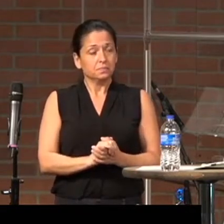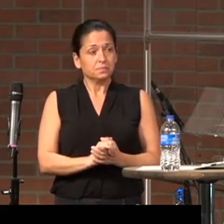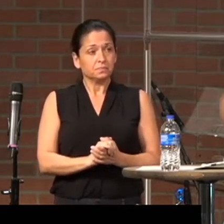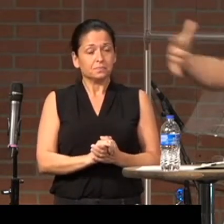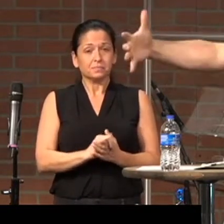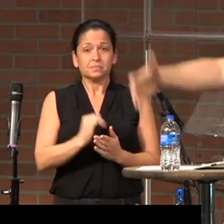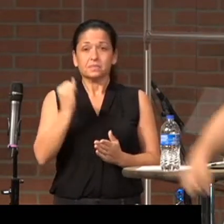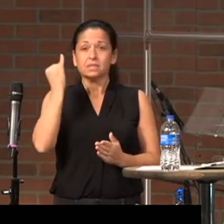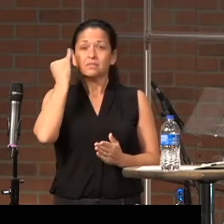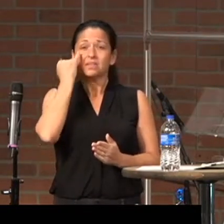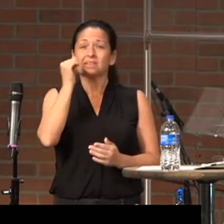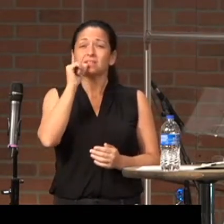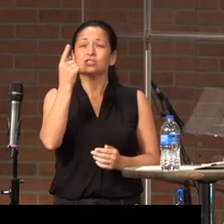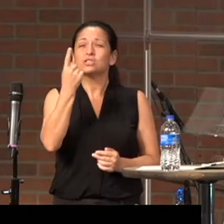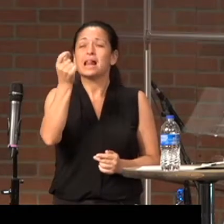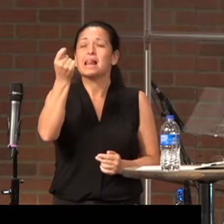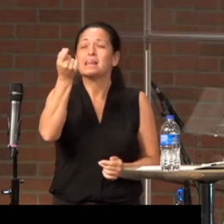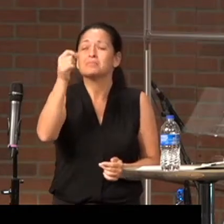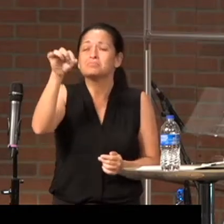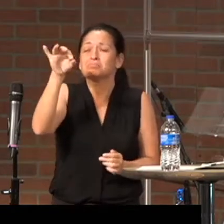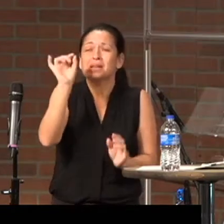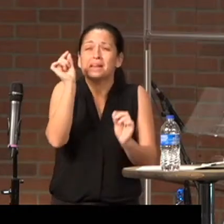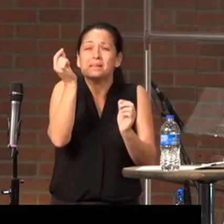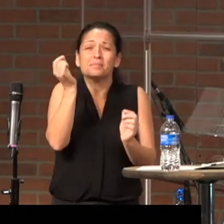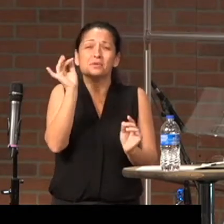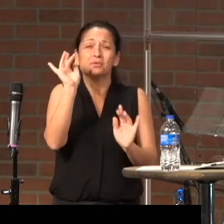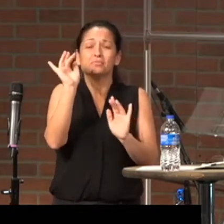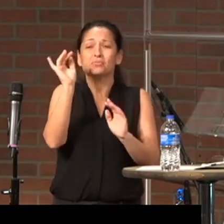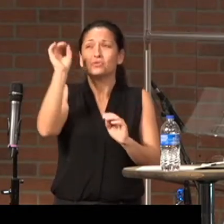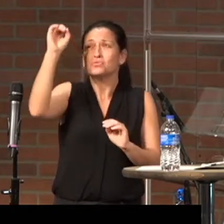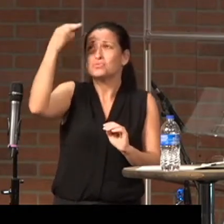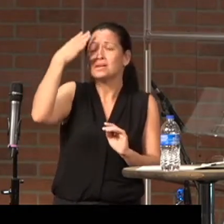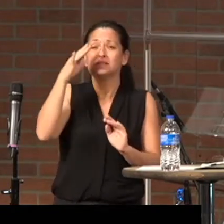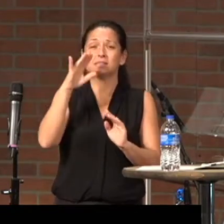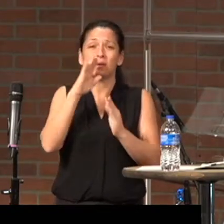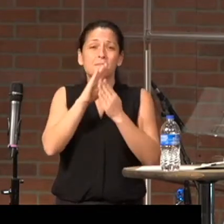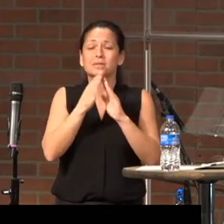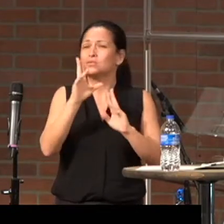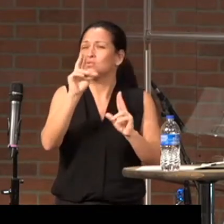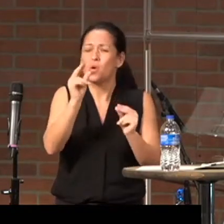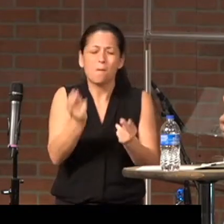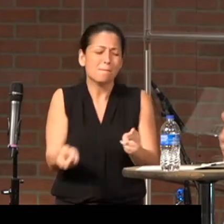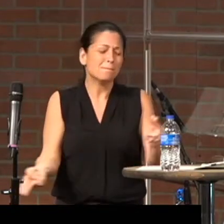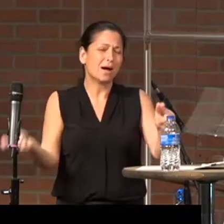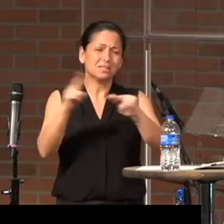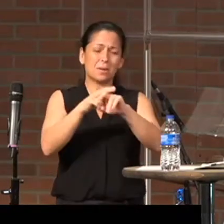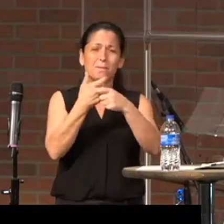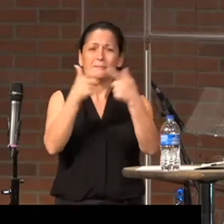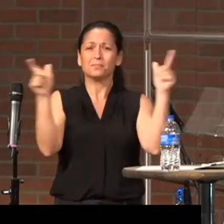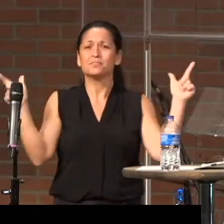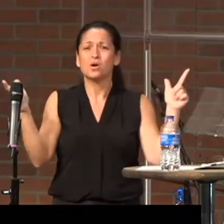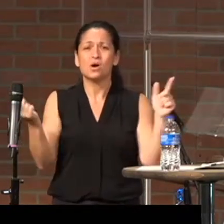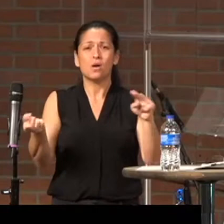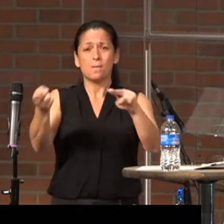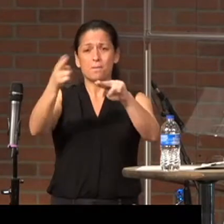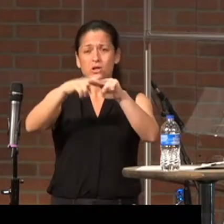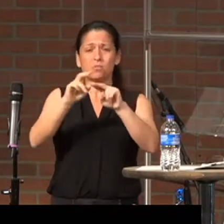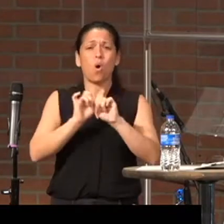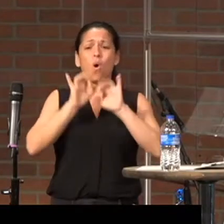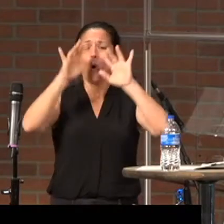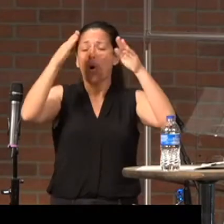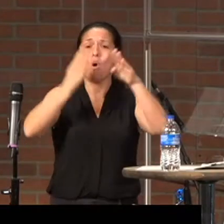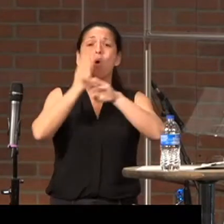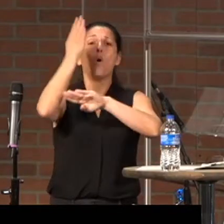that it would be abundant, that it would be multiplied in our lives, that it would be overflowing.